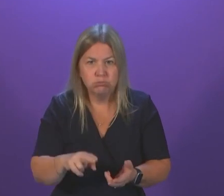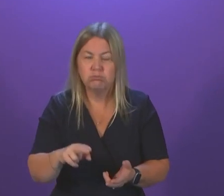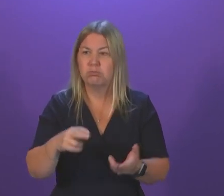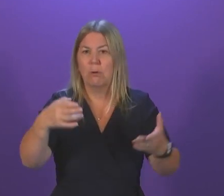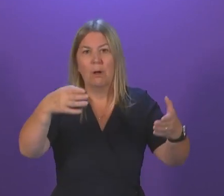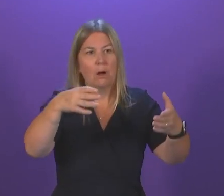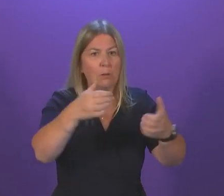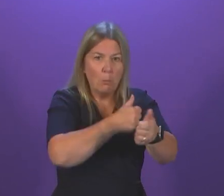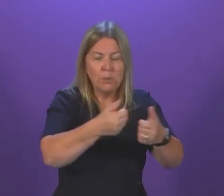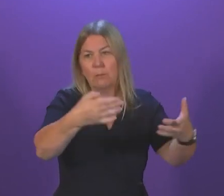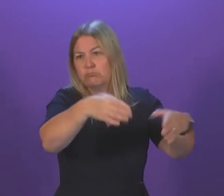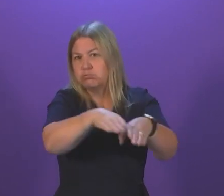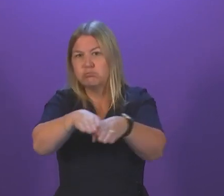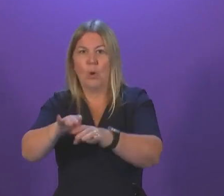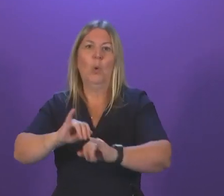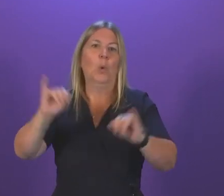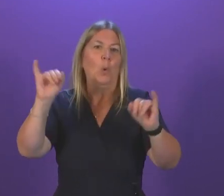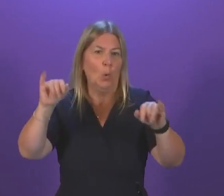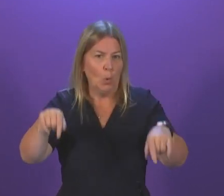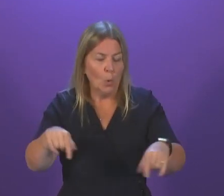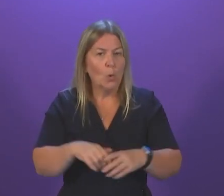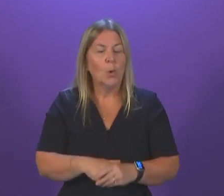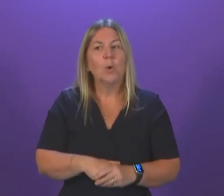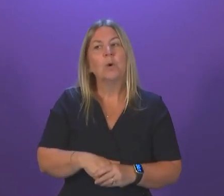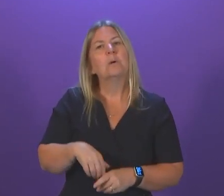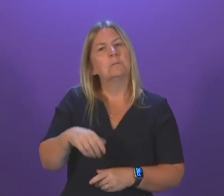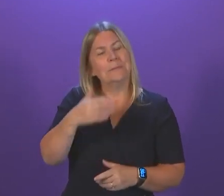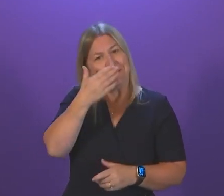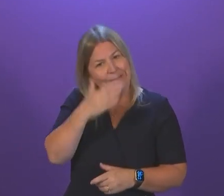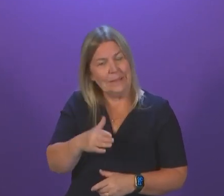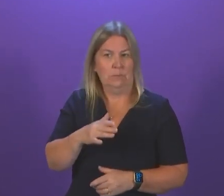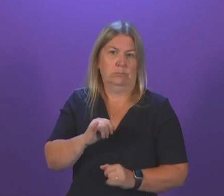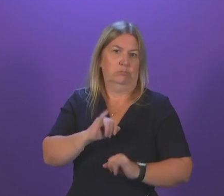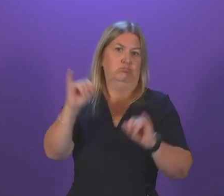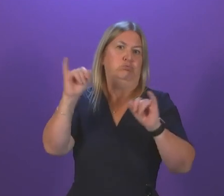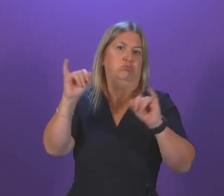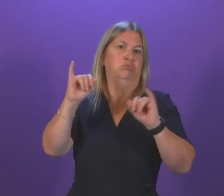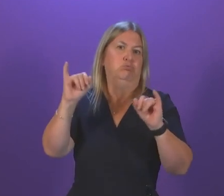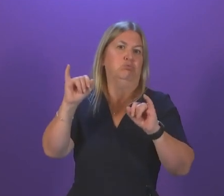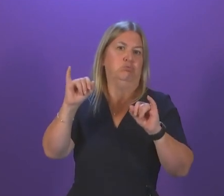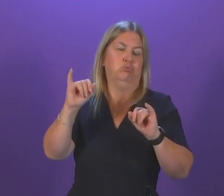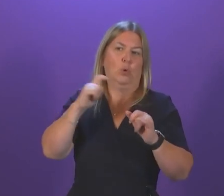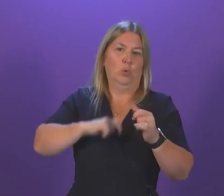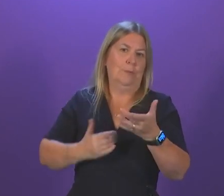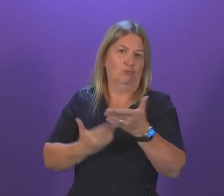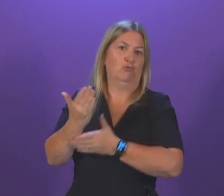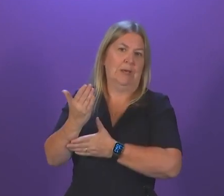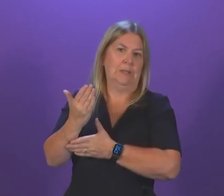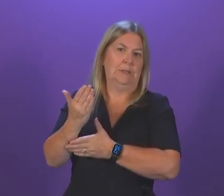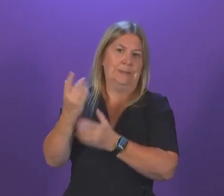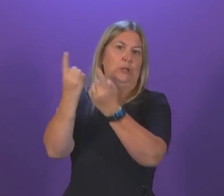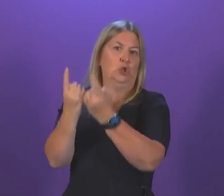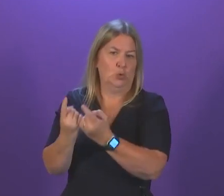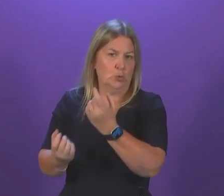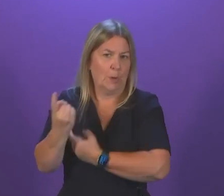describing it as a move that breaches international human rights law and is likely to trigger an explosion of poverty. Does the First Minister agree